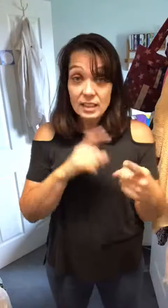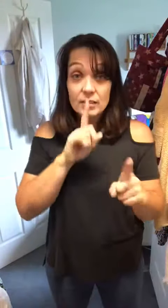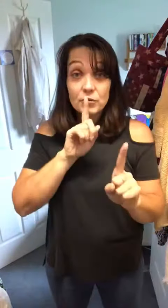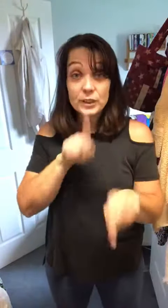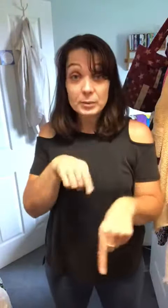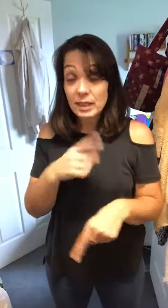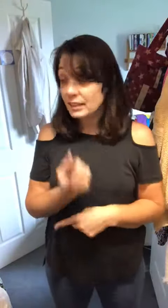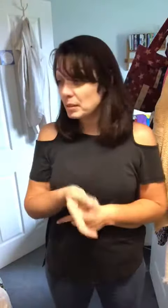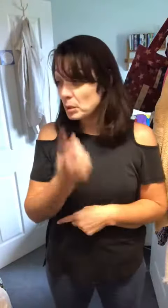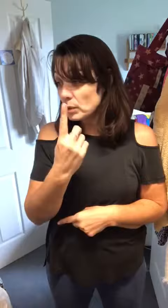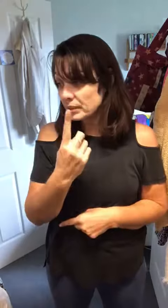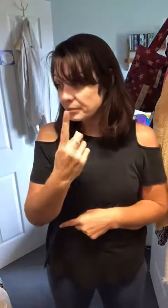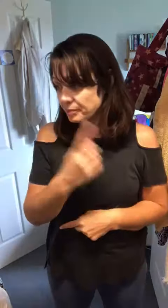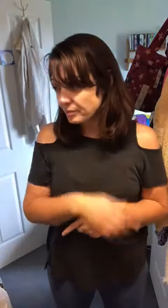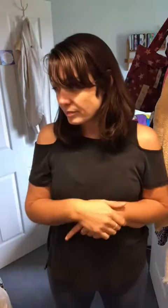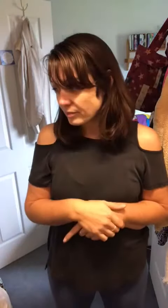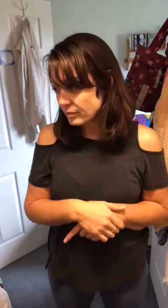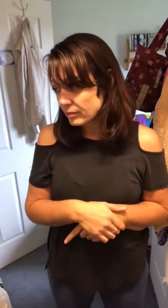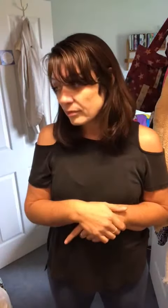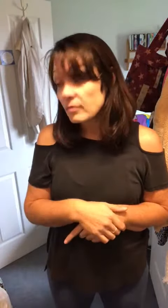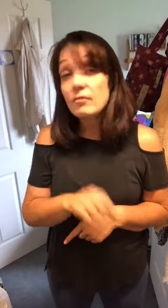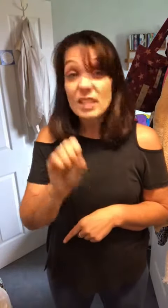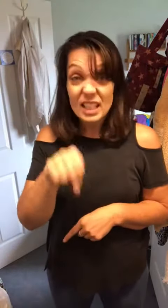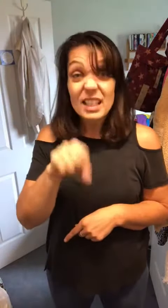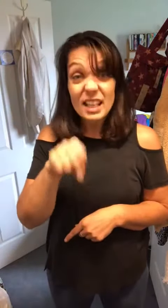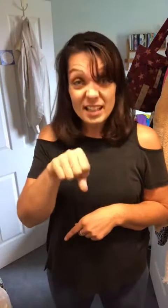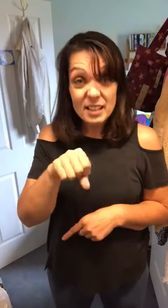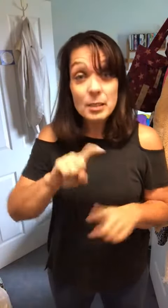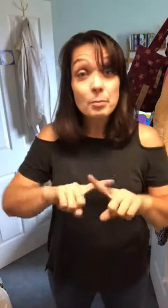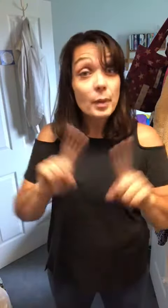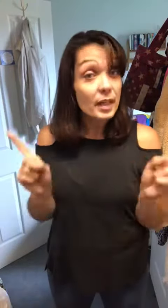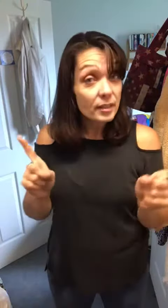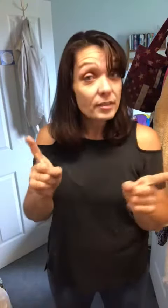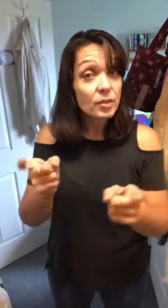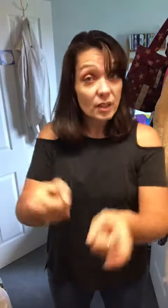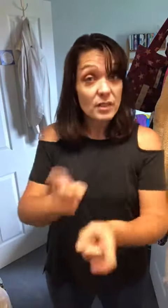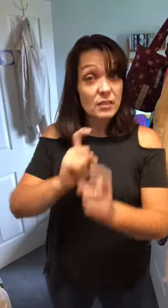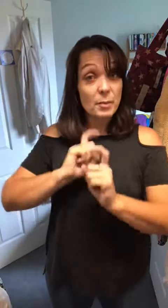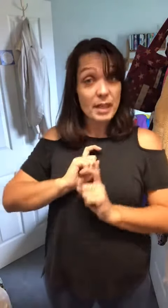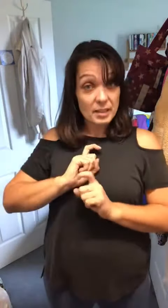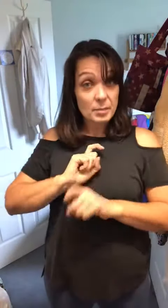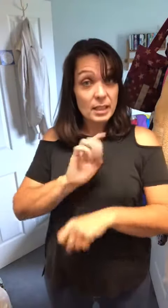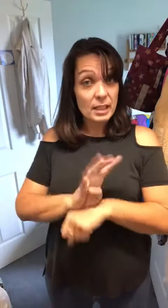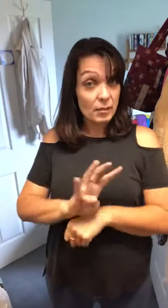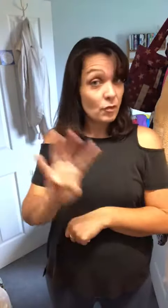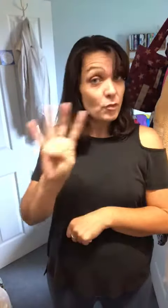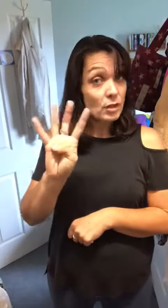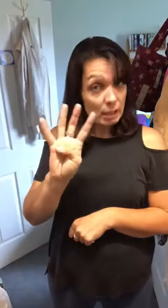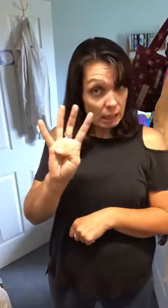Response number one. Yes, but you have to give it back to me at four o'clock.